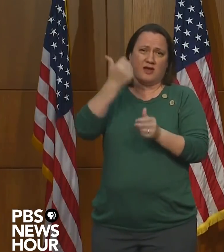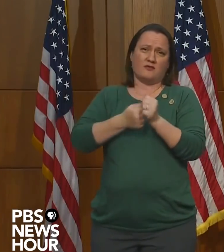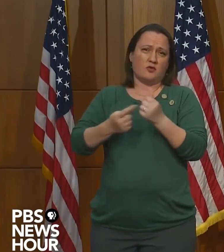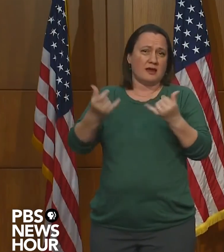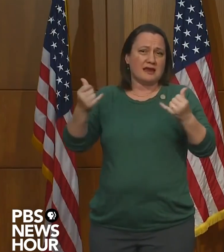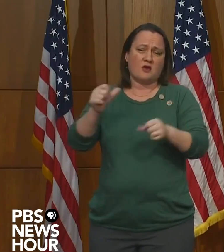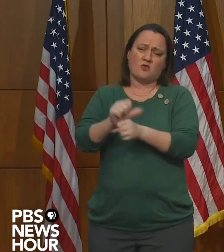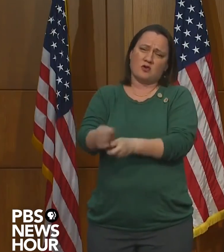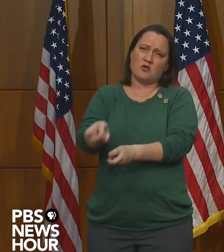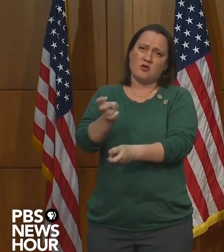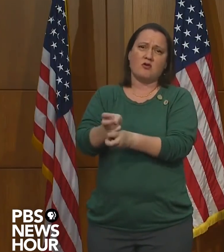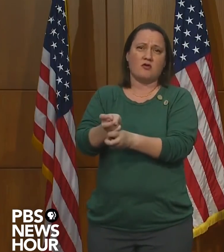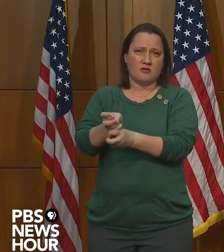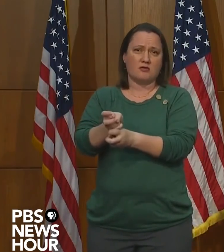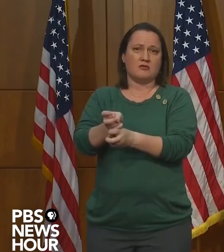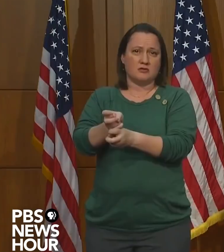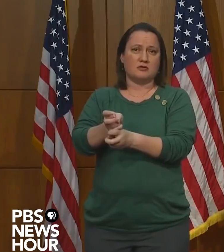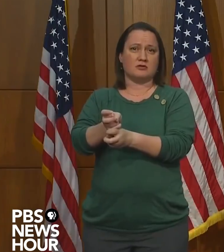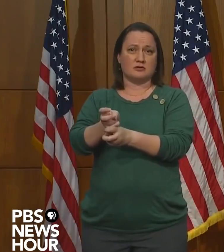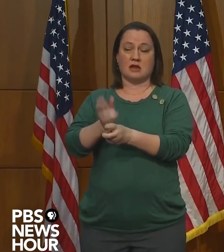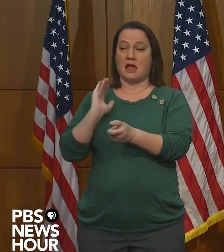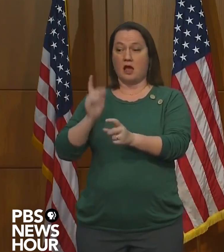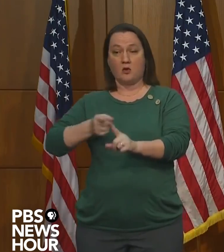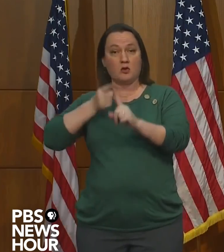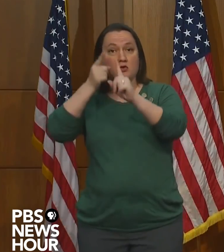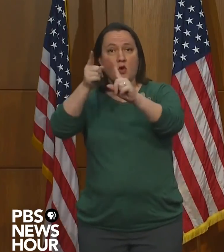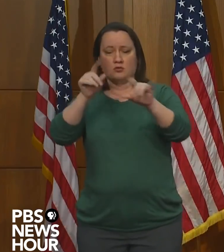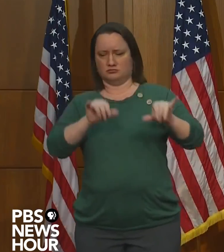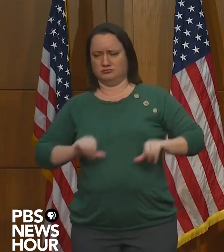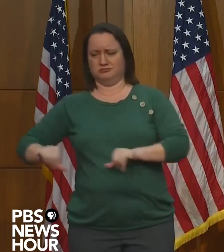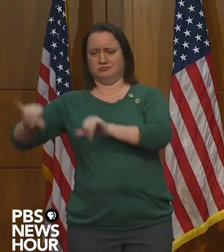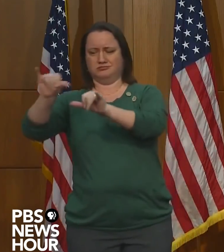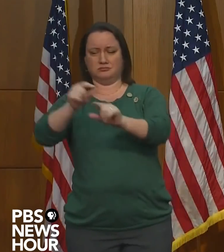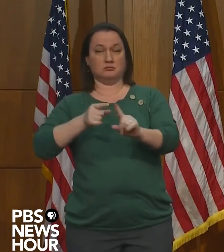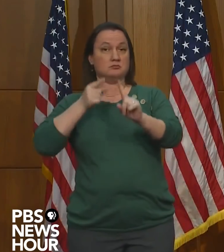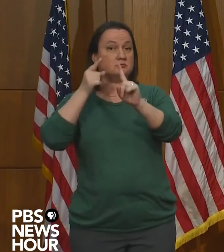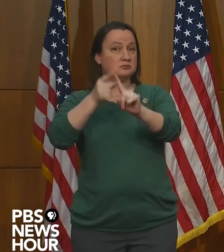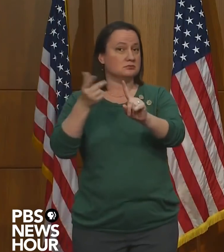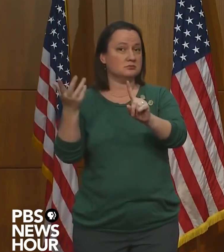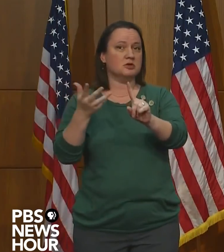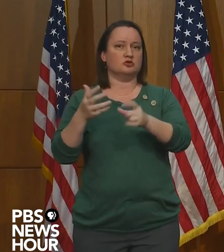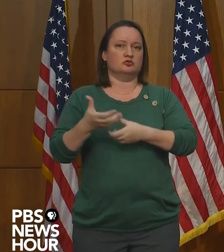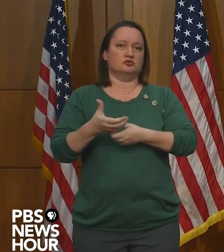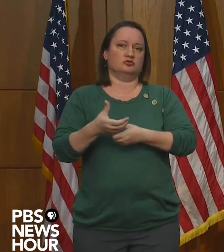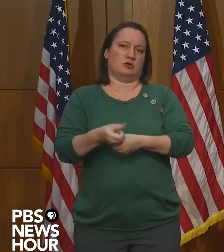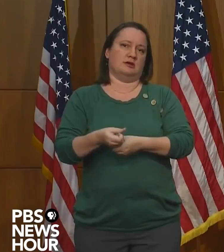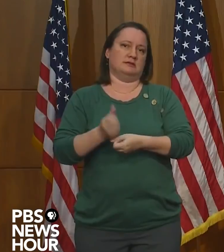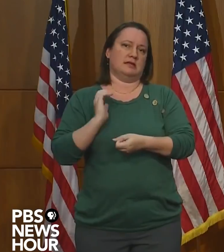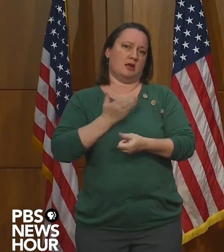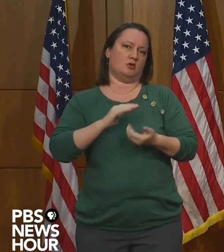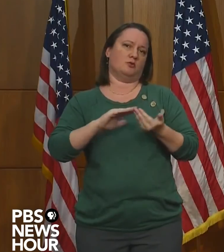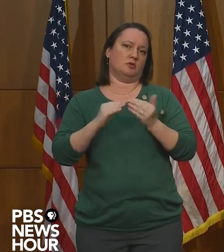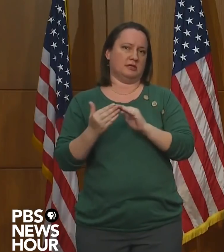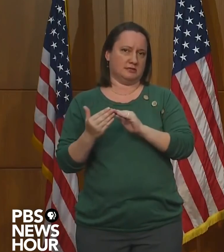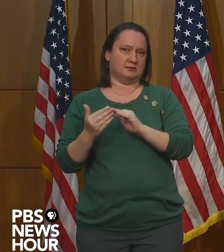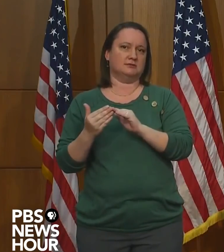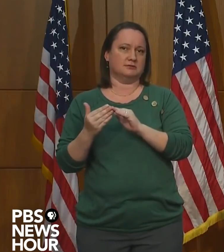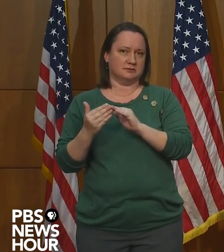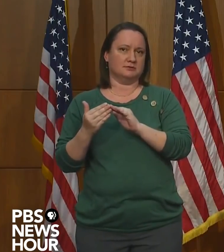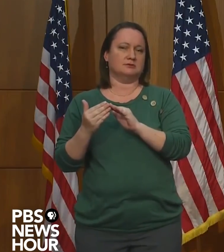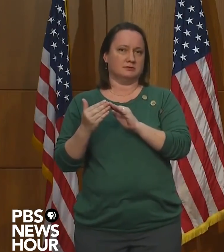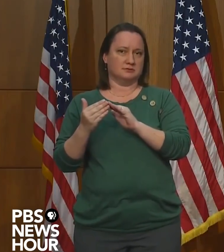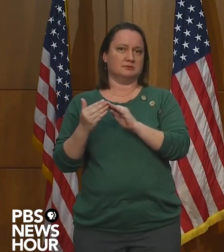now and that we all share the goal of rebuilding trust within our communities. We'll need